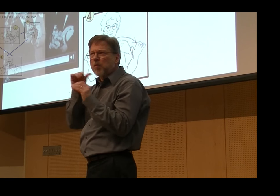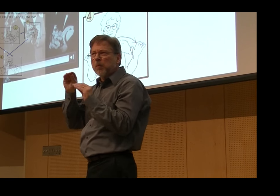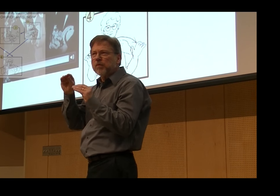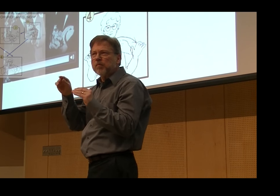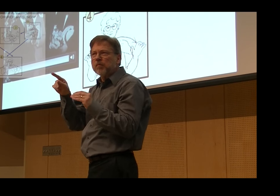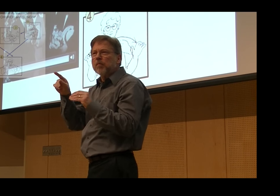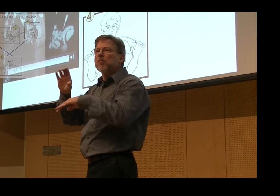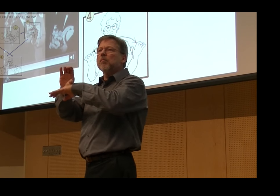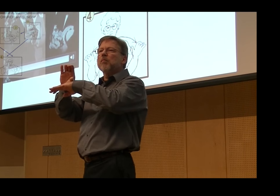Hmm.